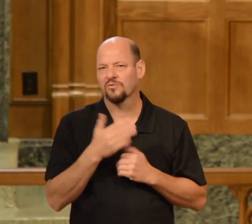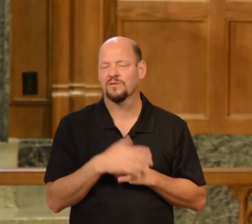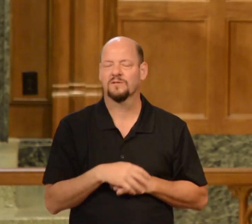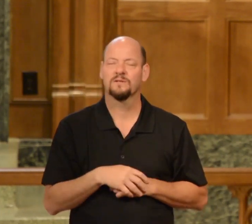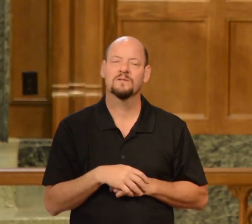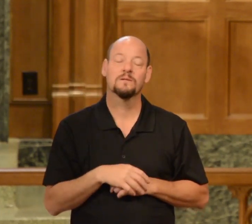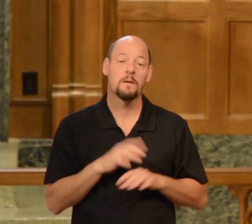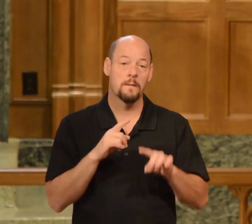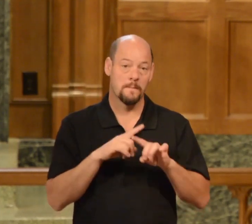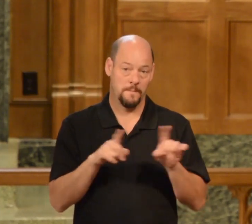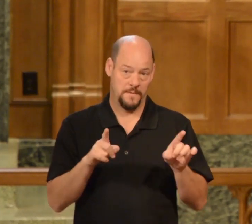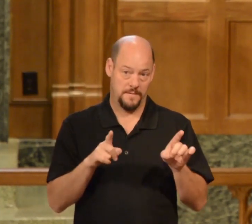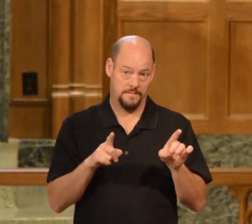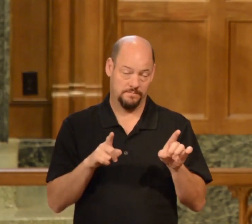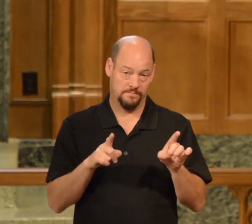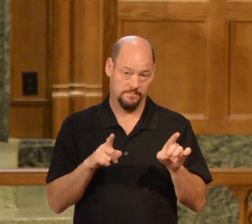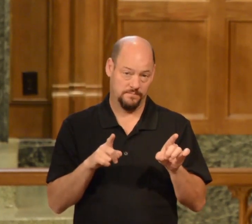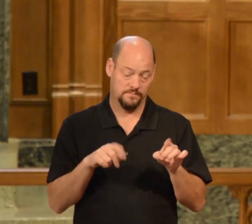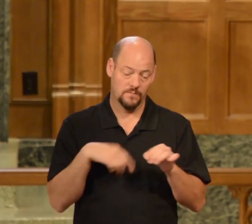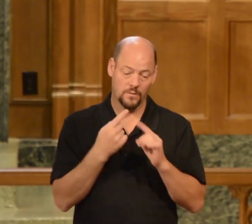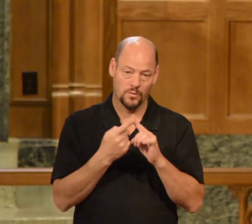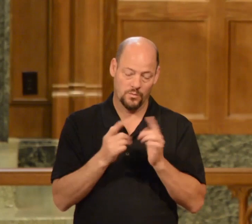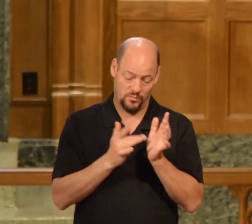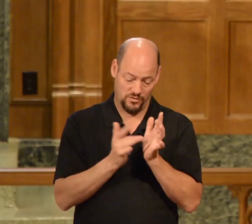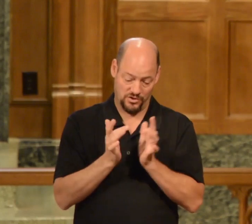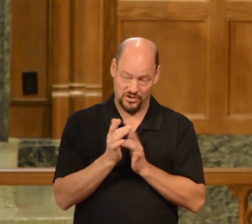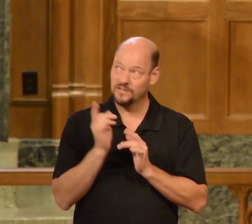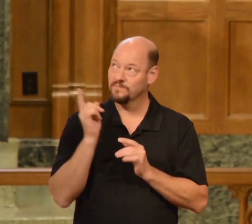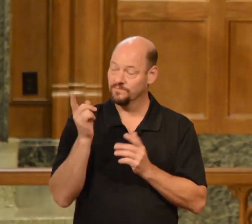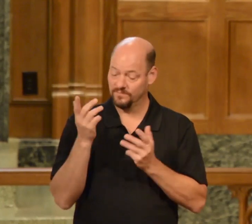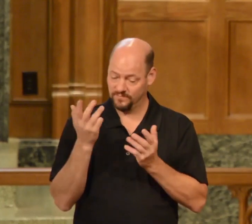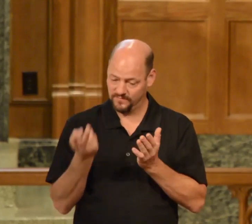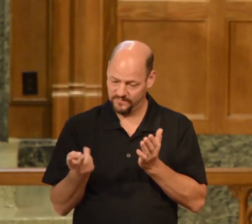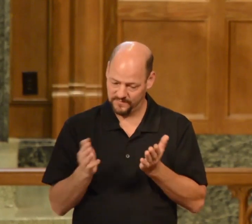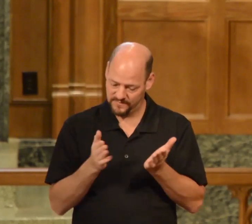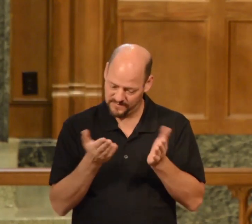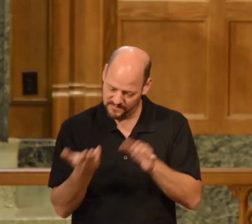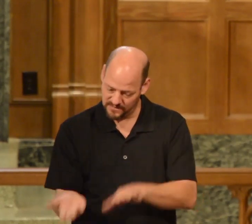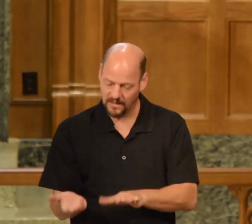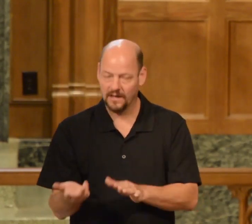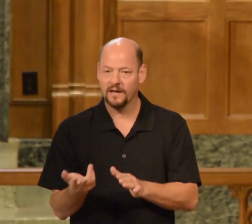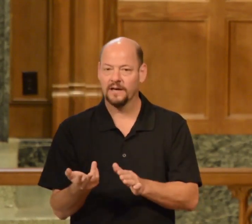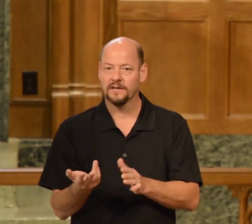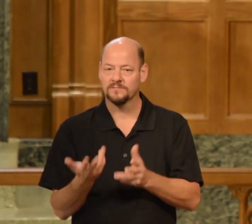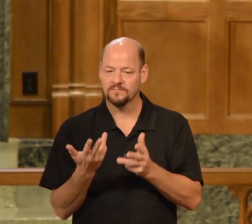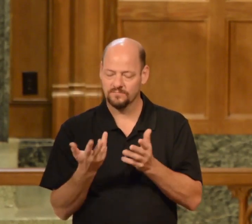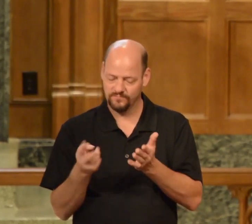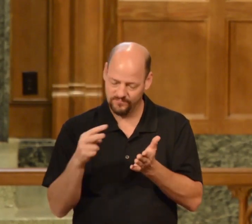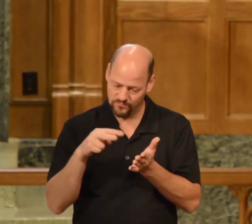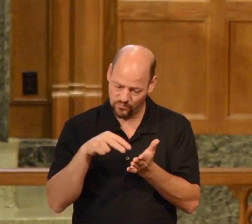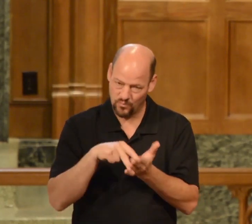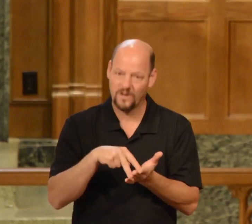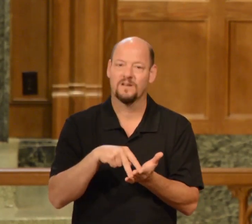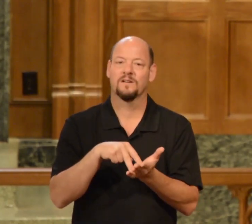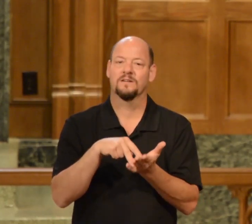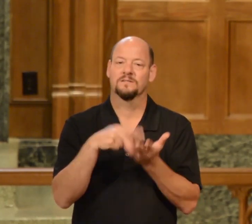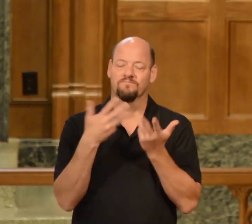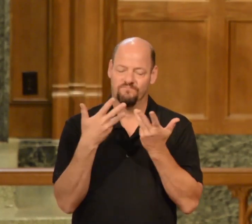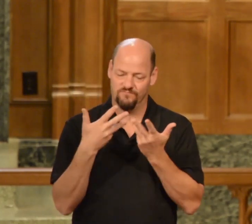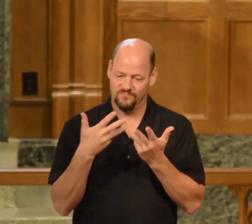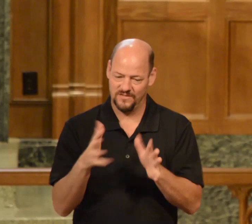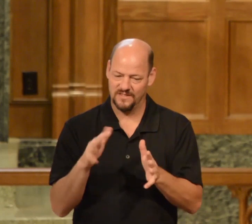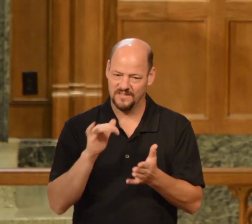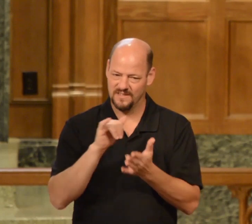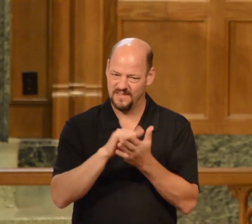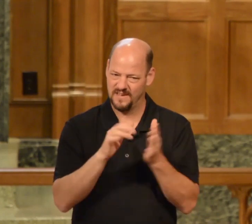But as soon as Jesus dies and is raised from the dead, that bondage, that demonic